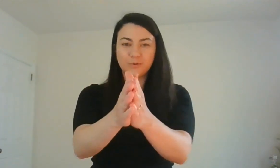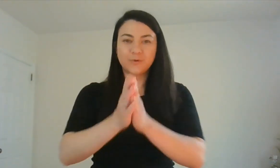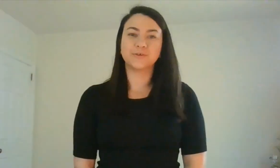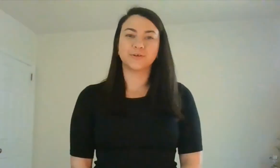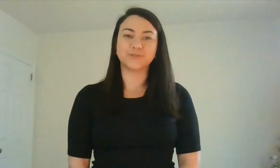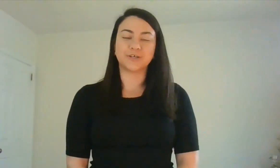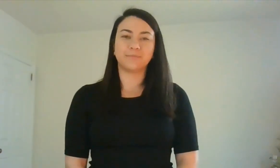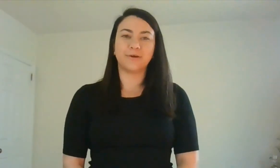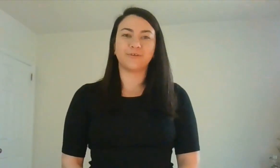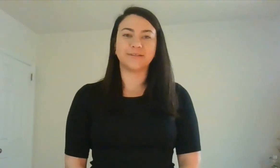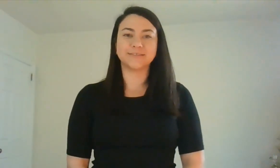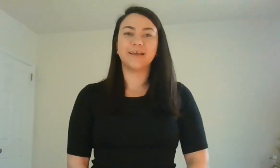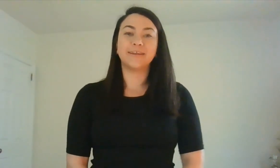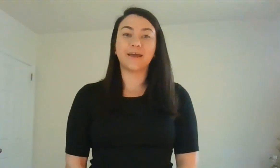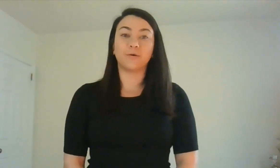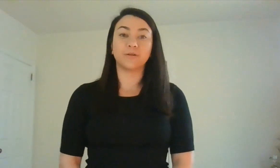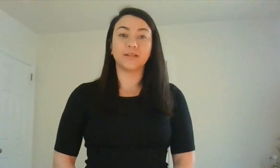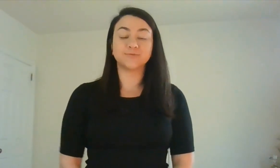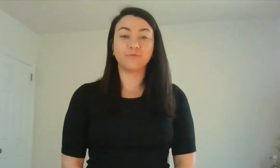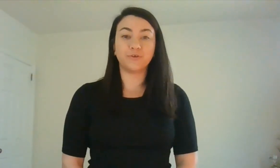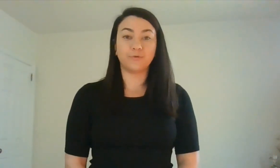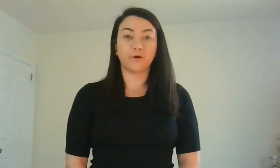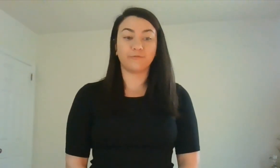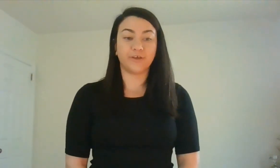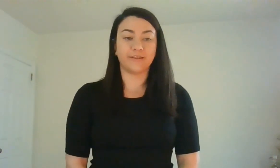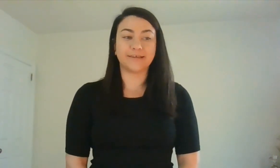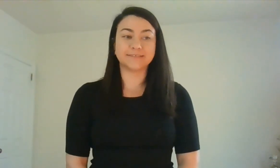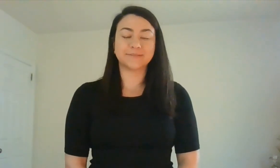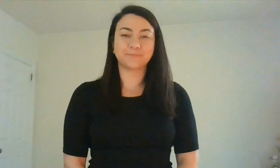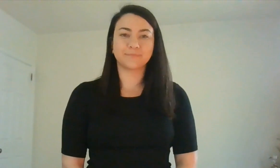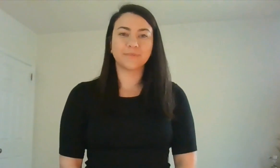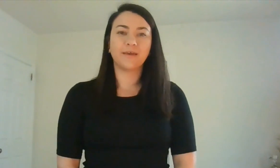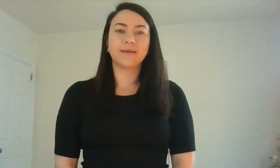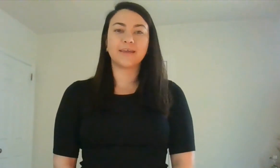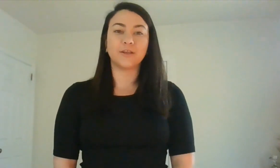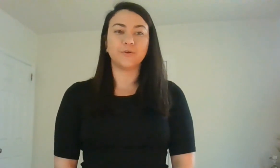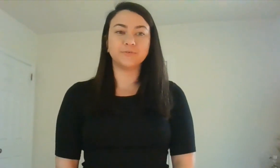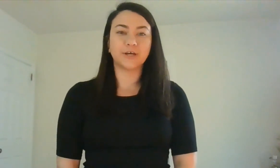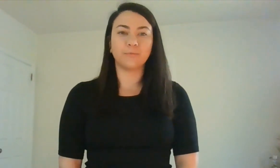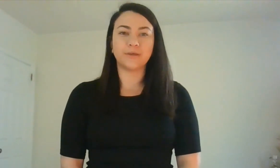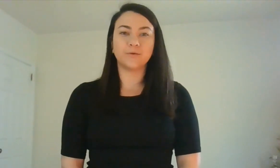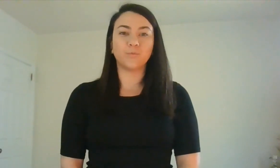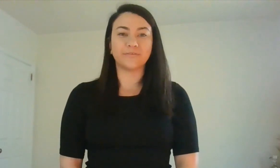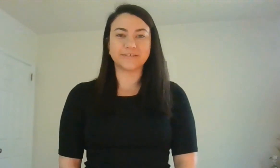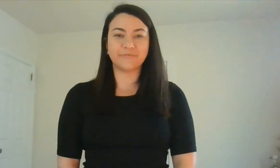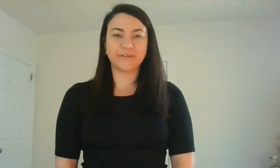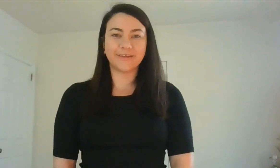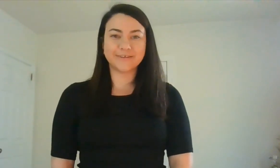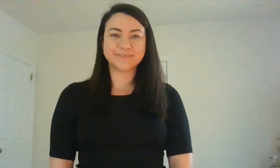Good job, my friends. Now let's review our feelings. Can you tell me what this feeling is?